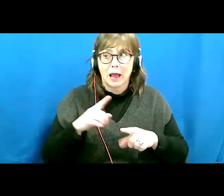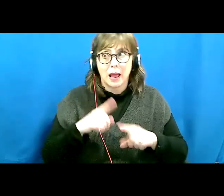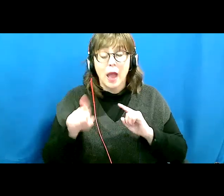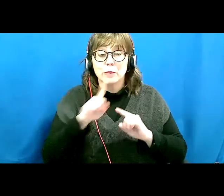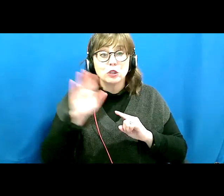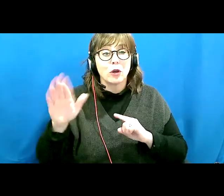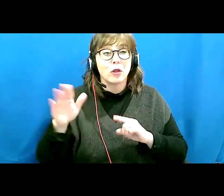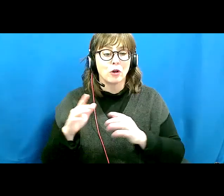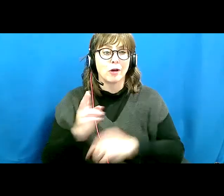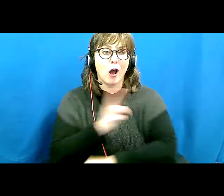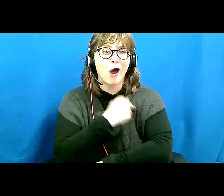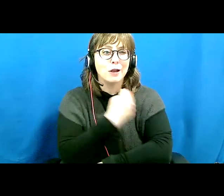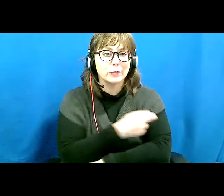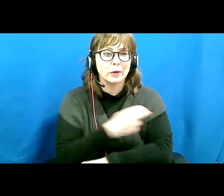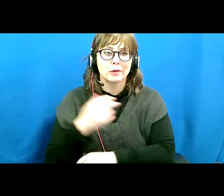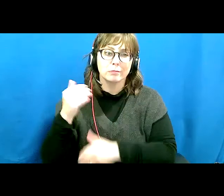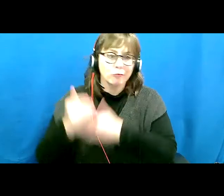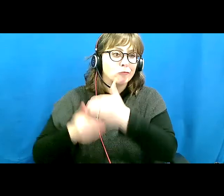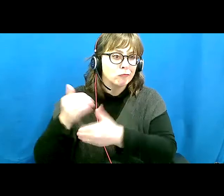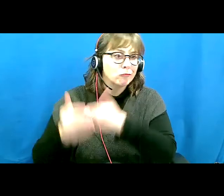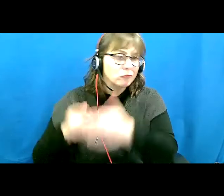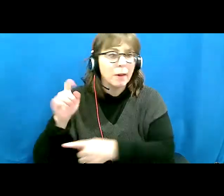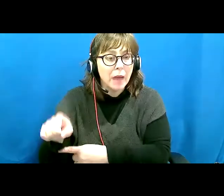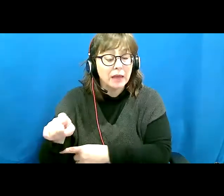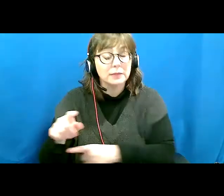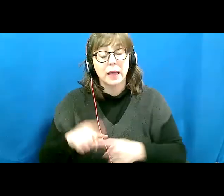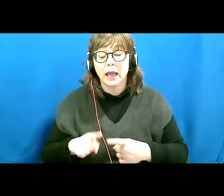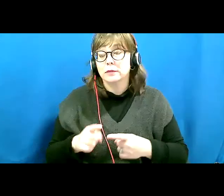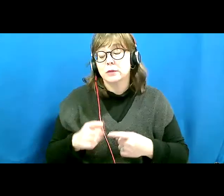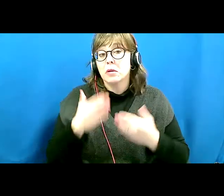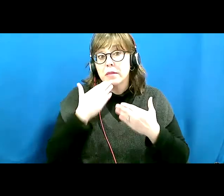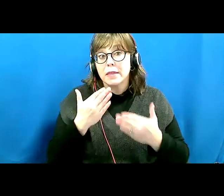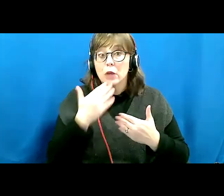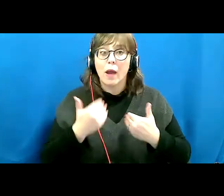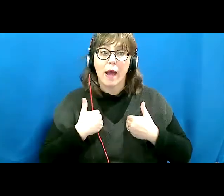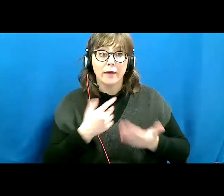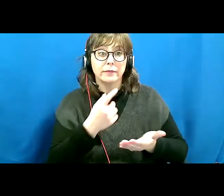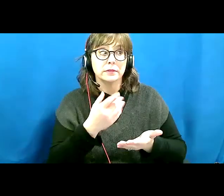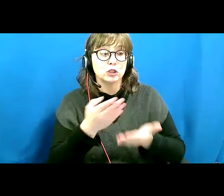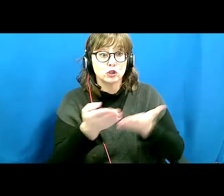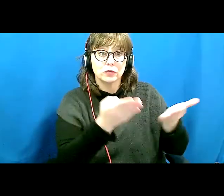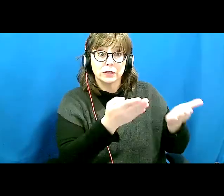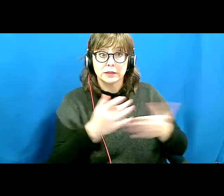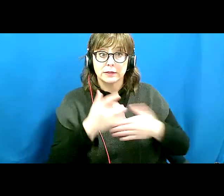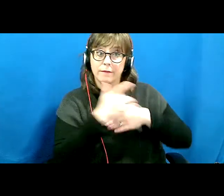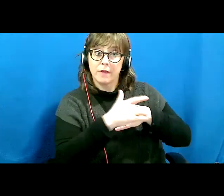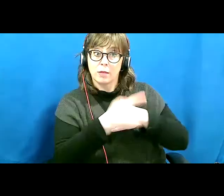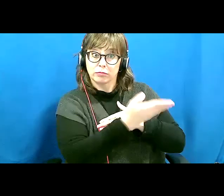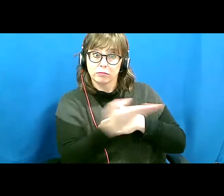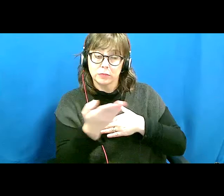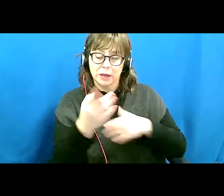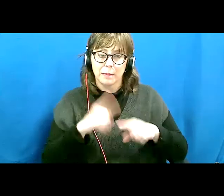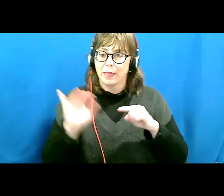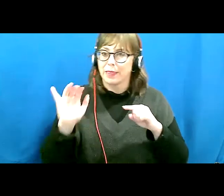this process, and I appreciate that there are services available to help people in various situations. However, I found this scenario